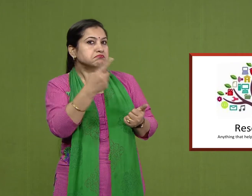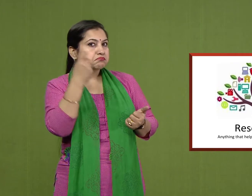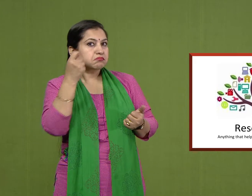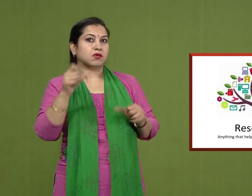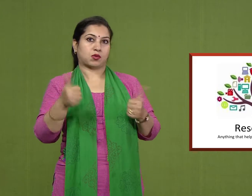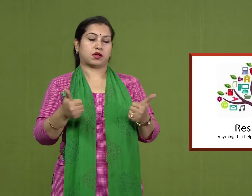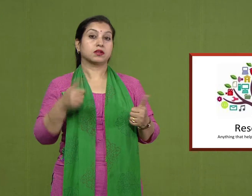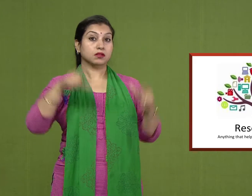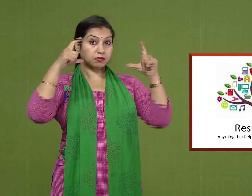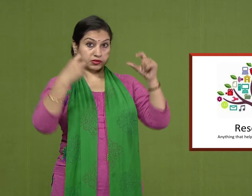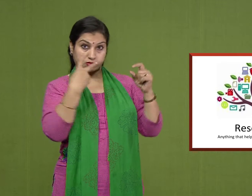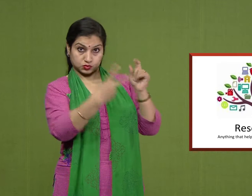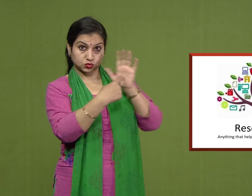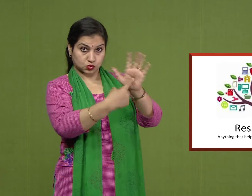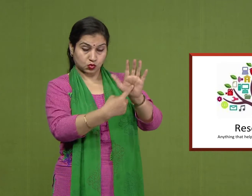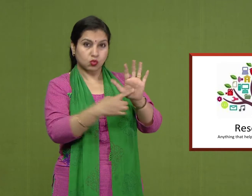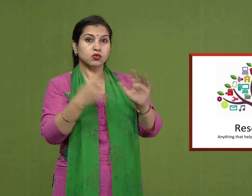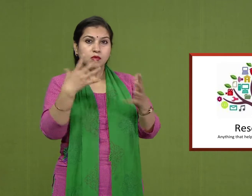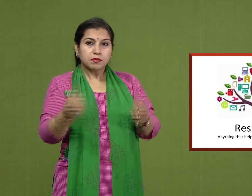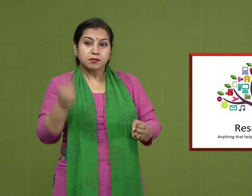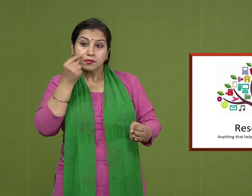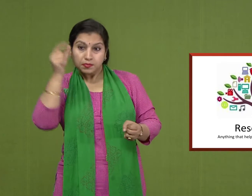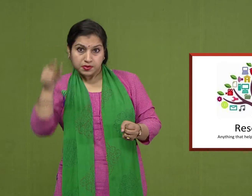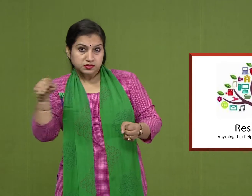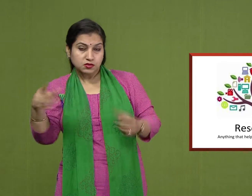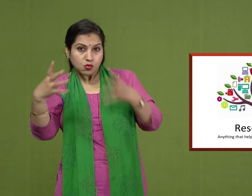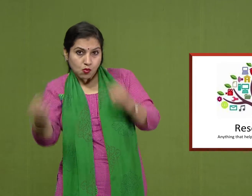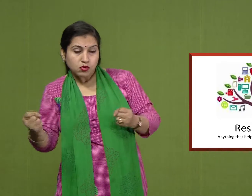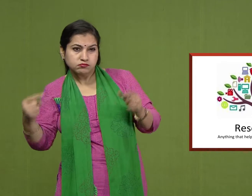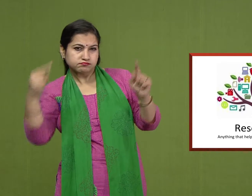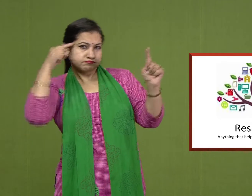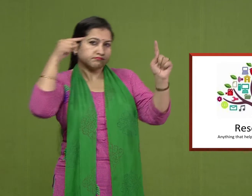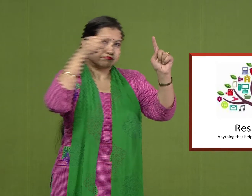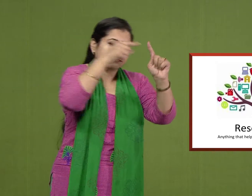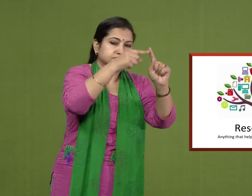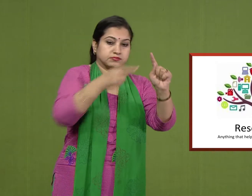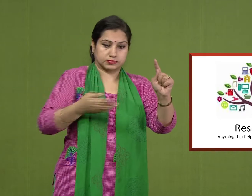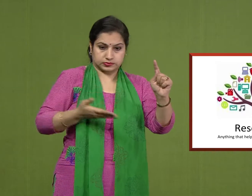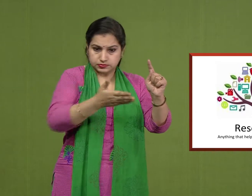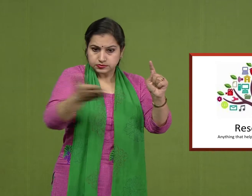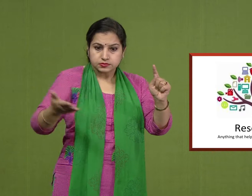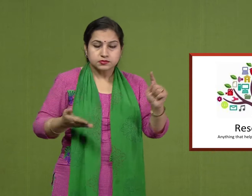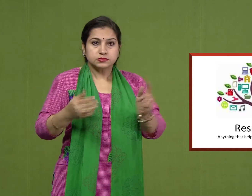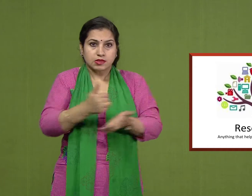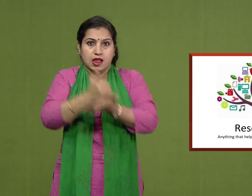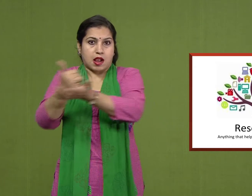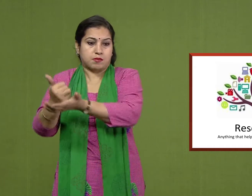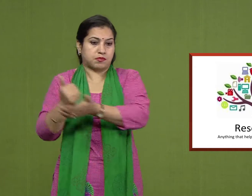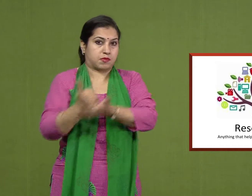This picture shows that person wants to reach his goal and resources become the link between a person and